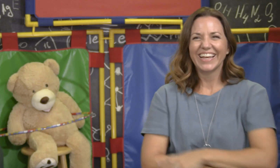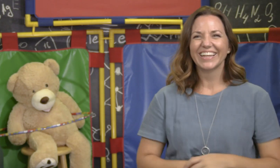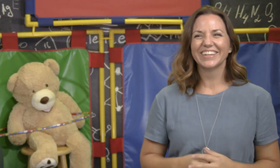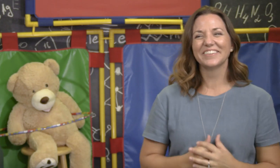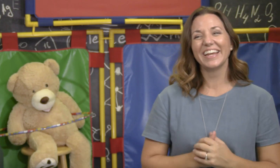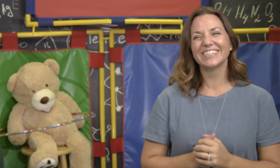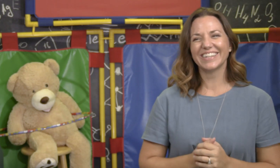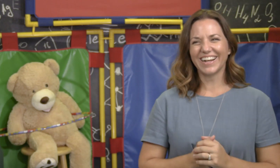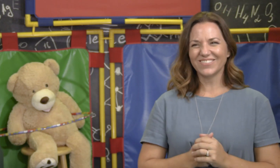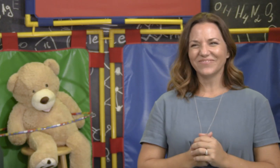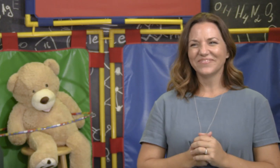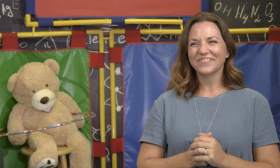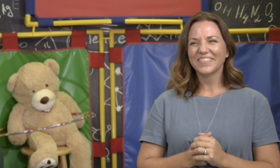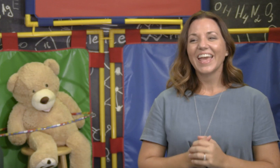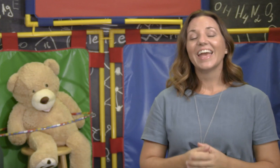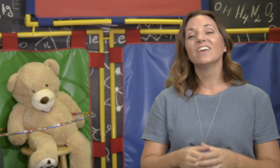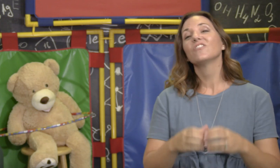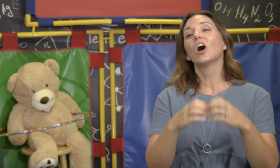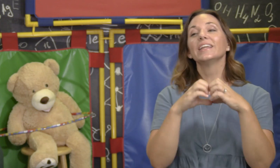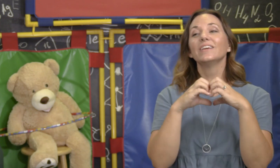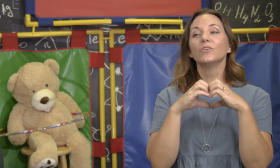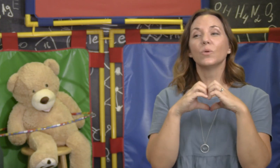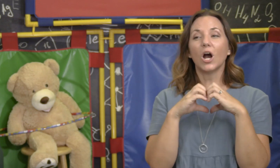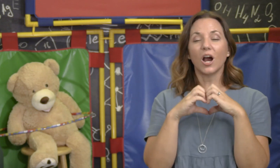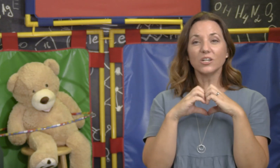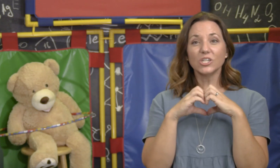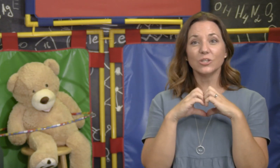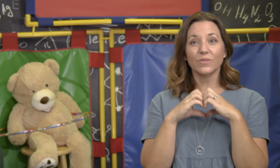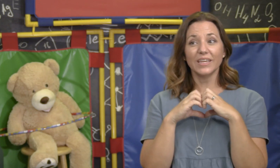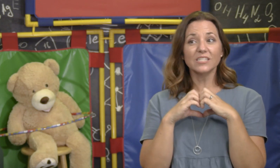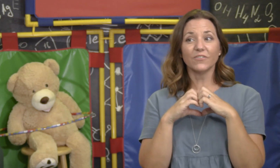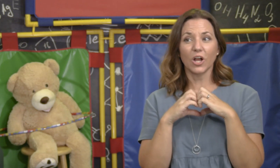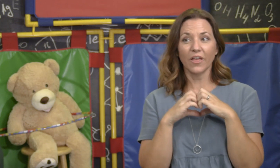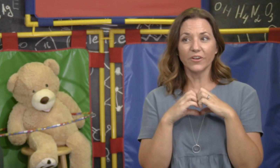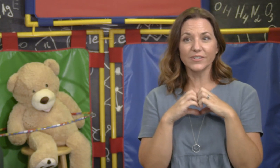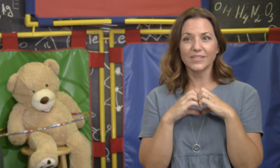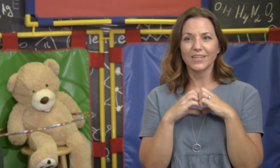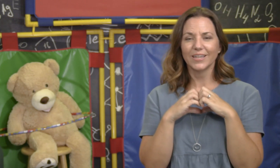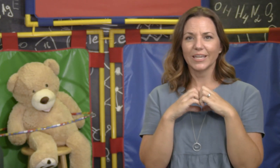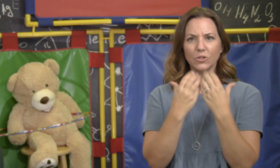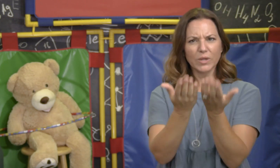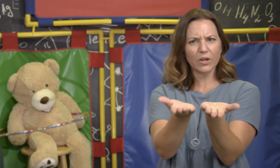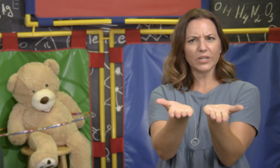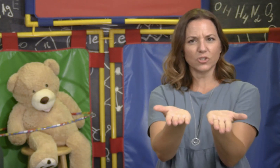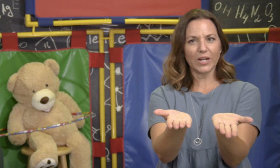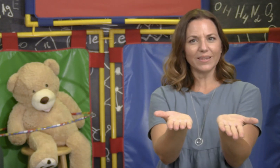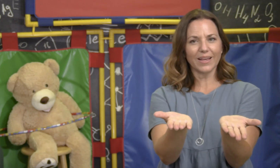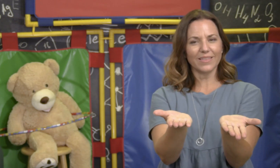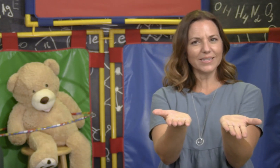Great job! If God gave you a heart to do things for others, can you carry a tray like this?